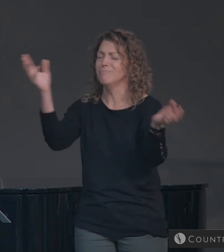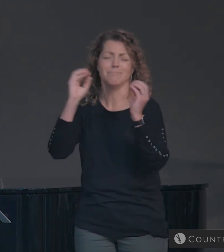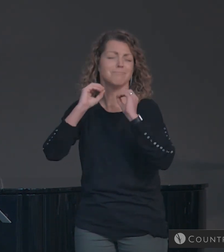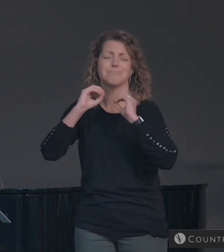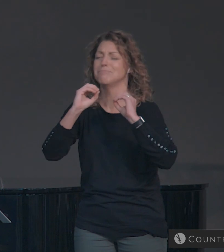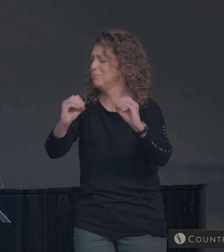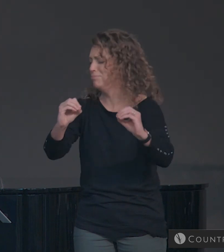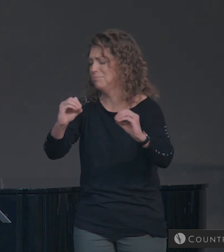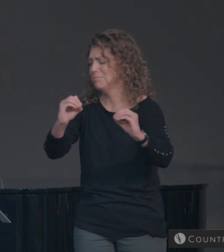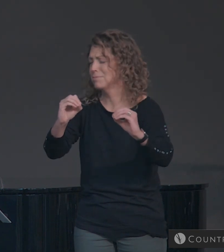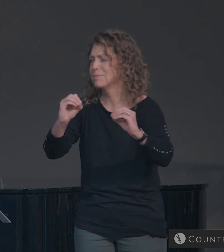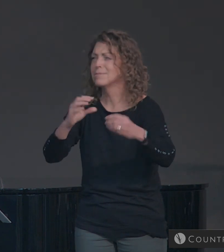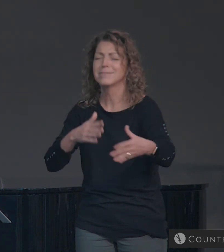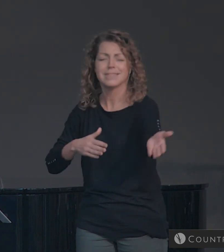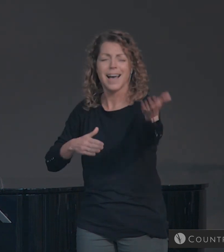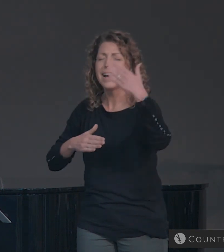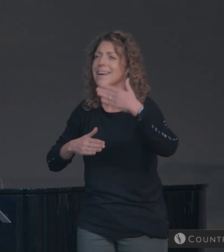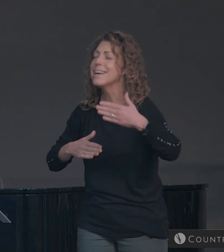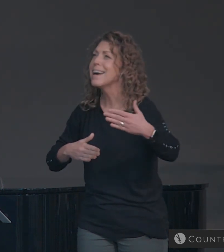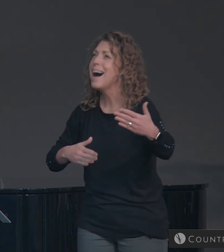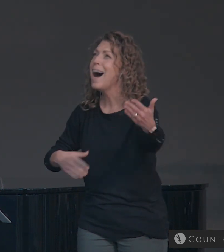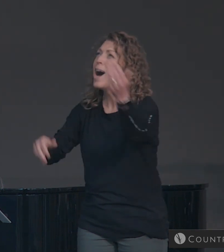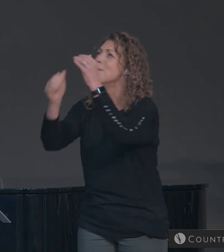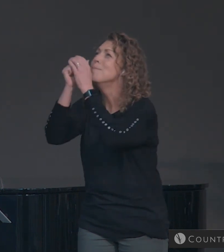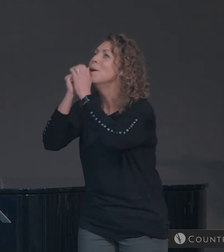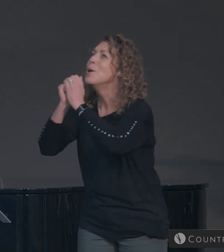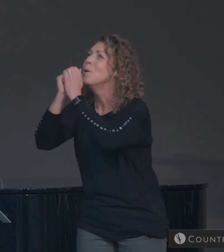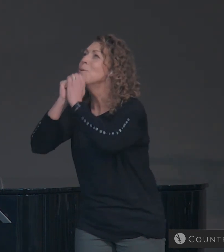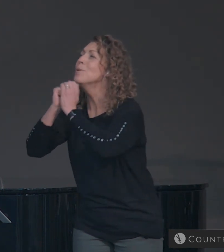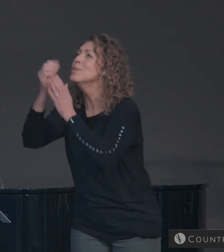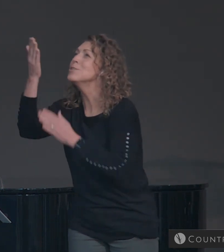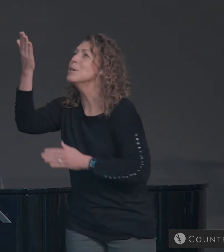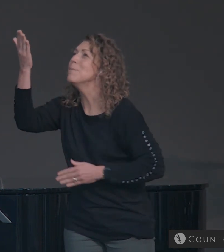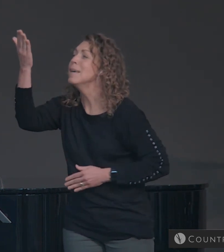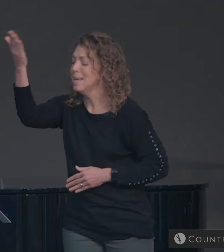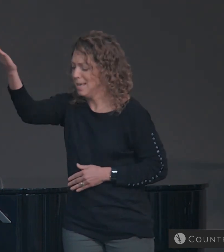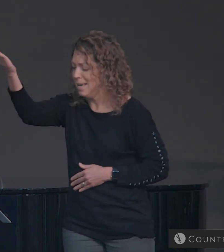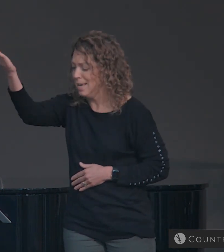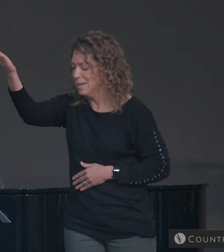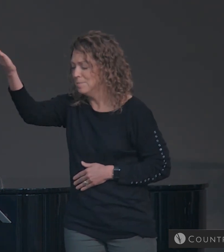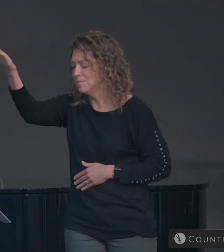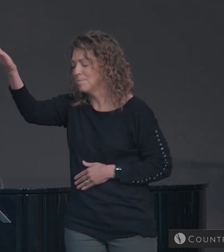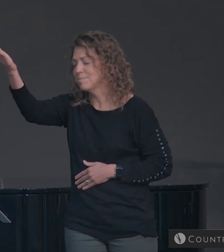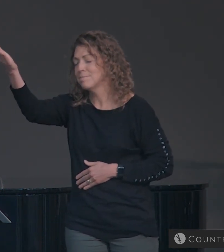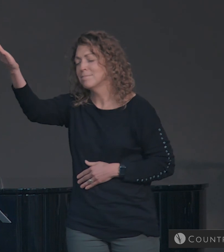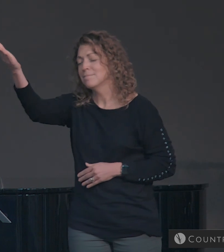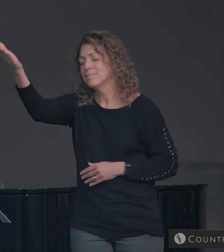Behold can compare Come let us adore